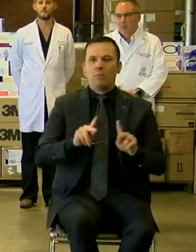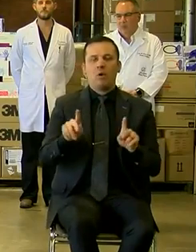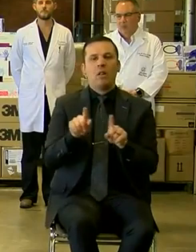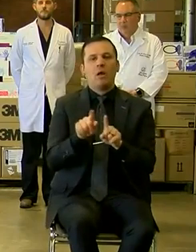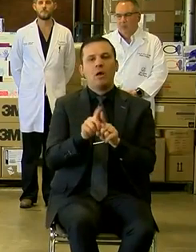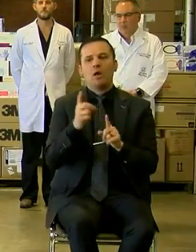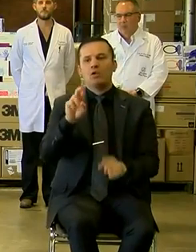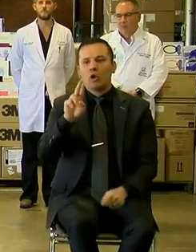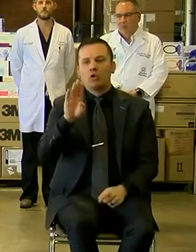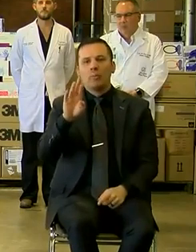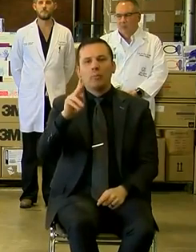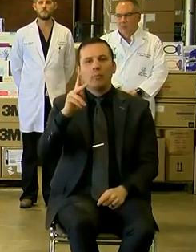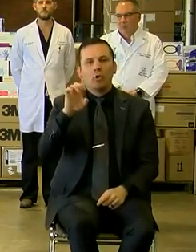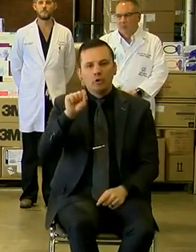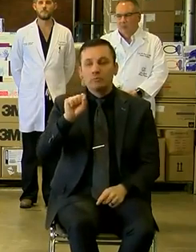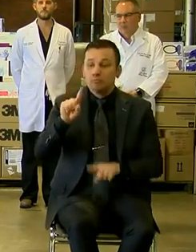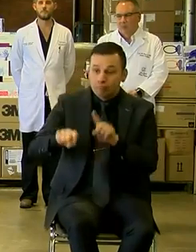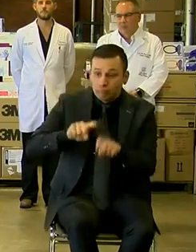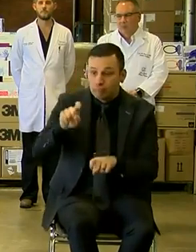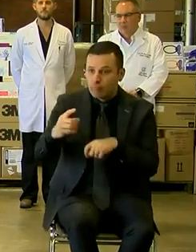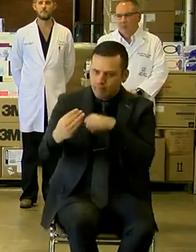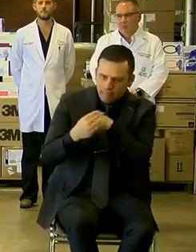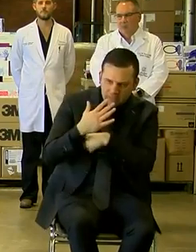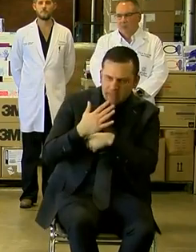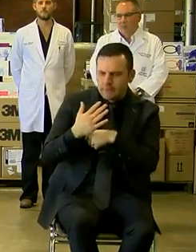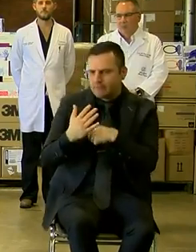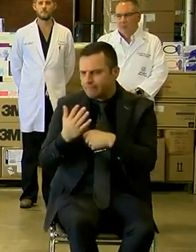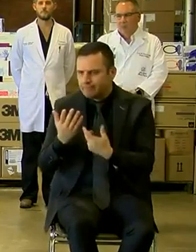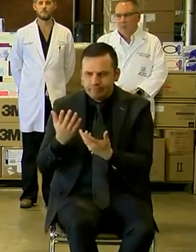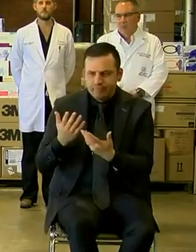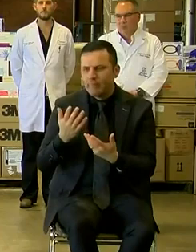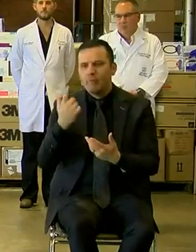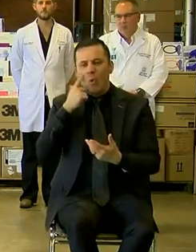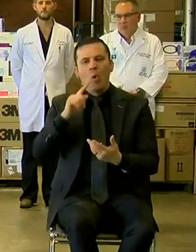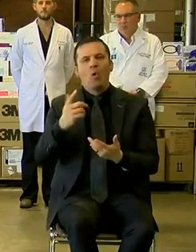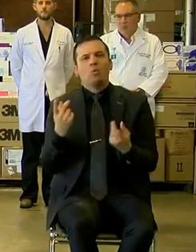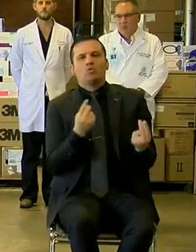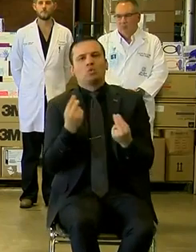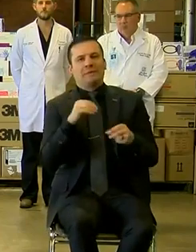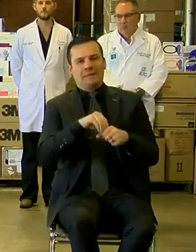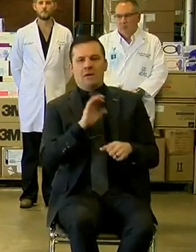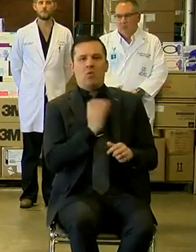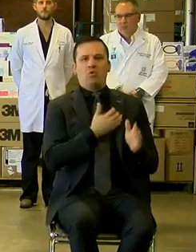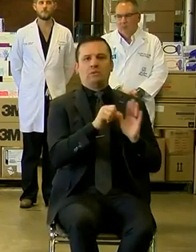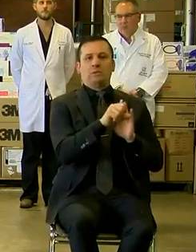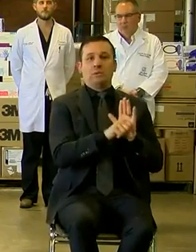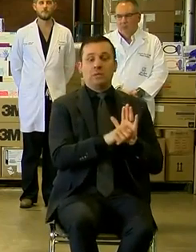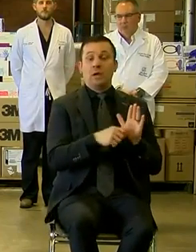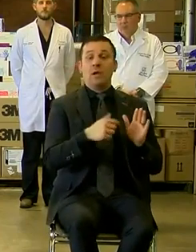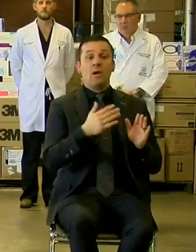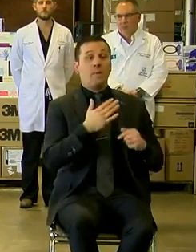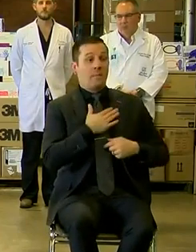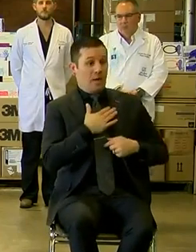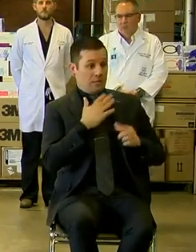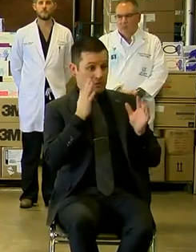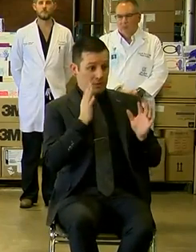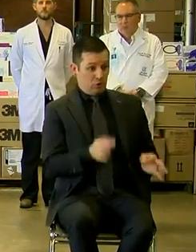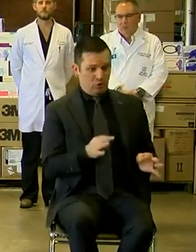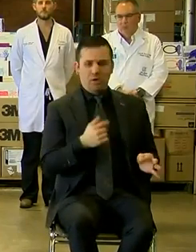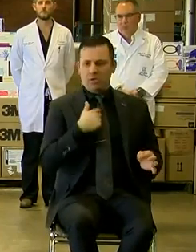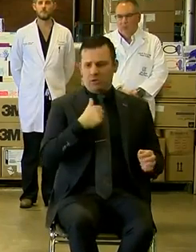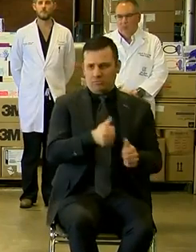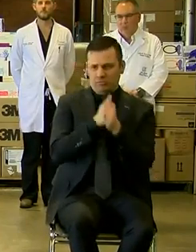ask her questions, get advice for best practices in our states. And so I will base my decision as governor of state of Texas